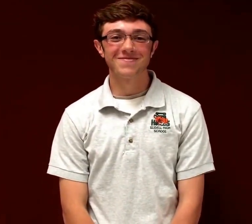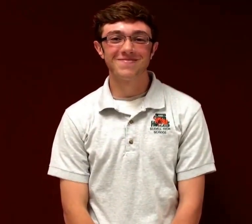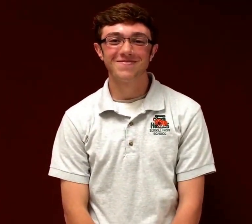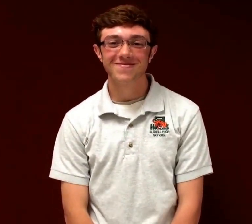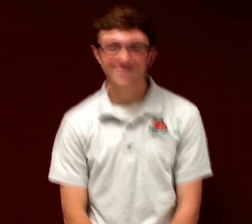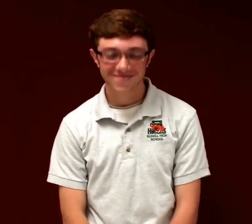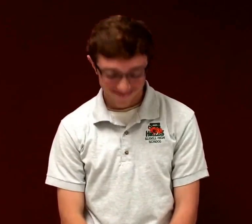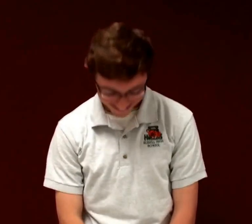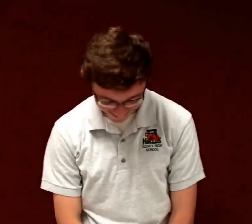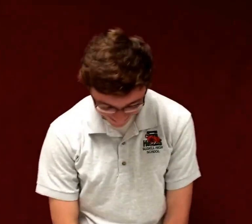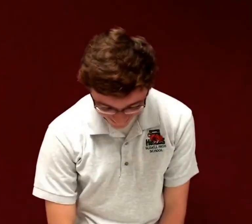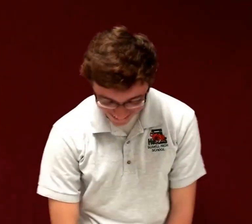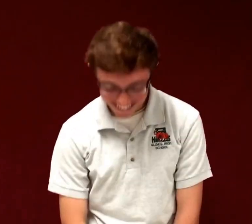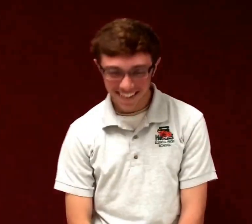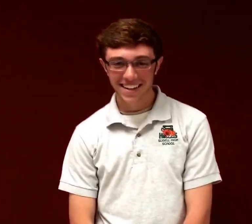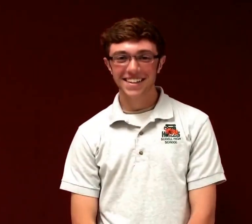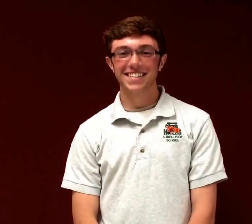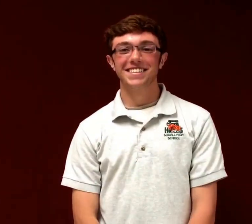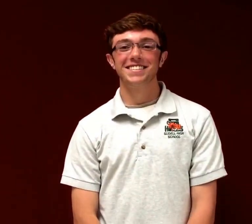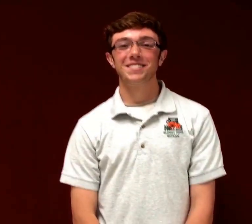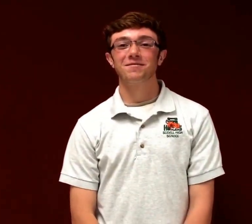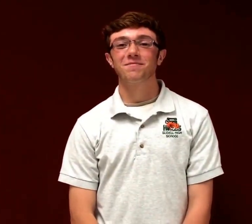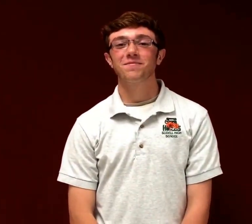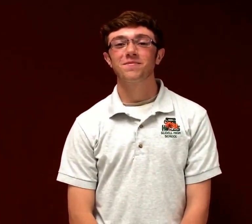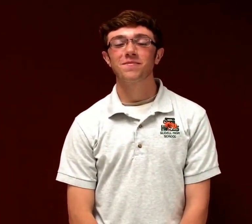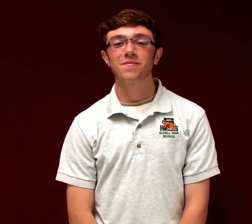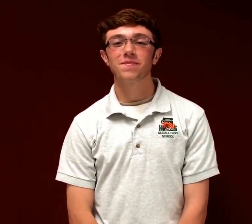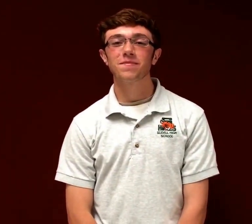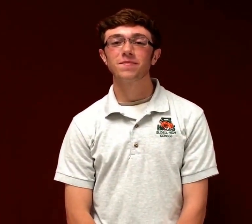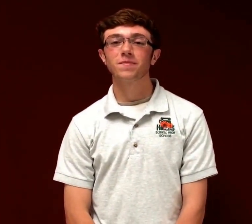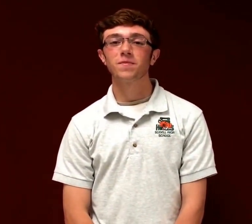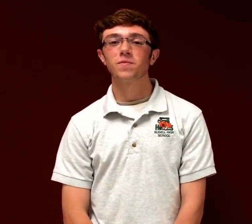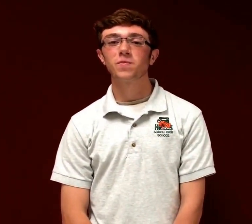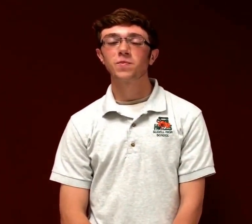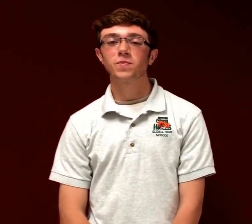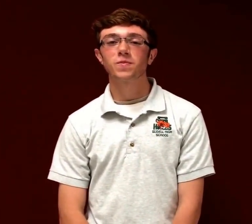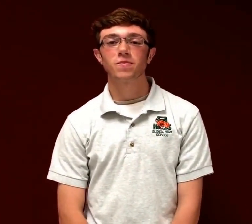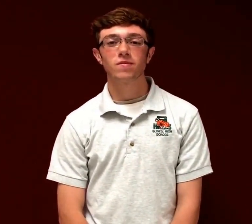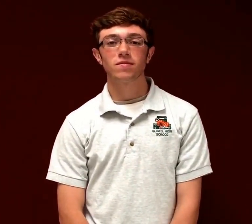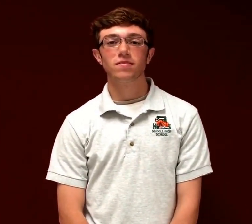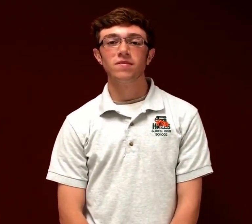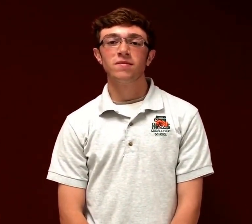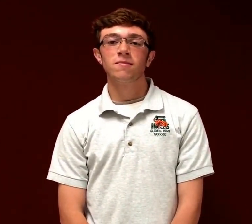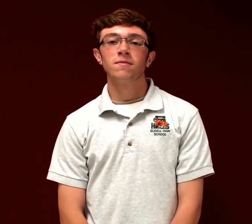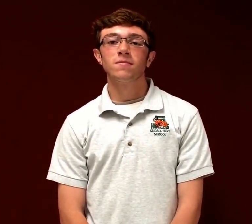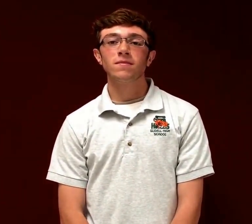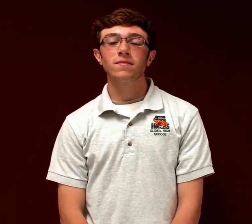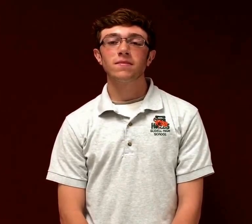for me?